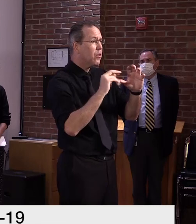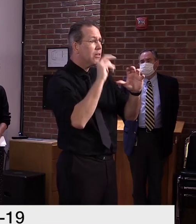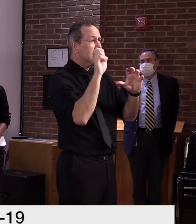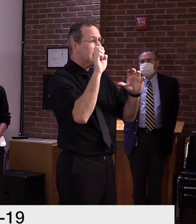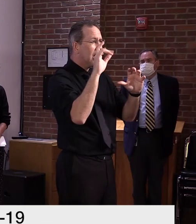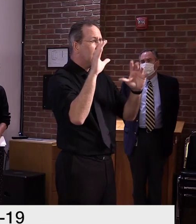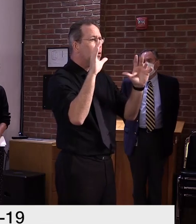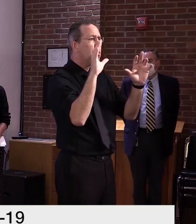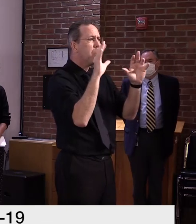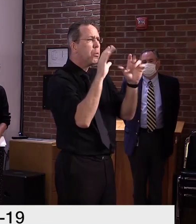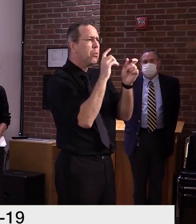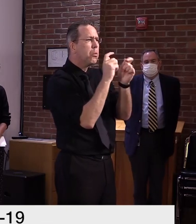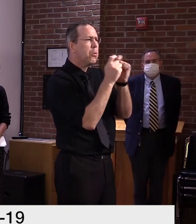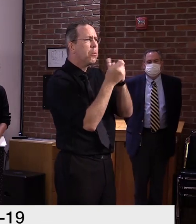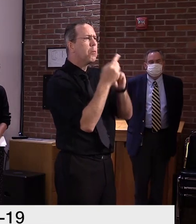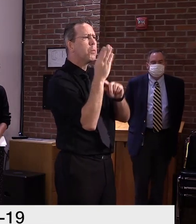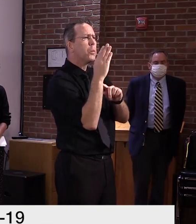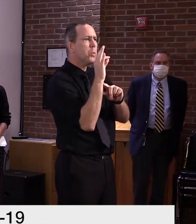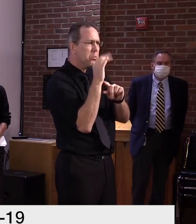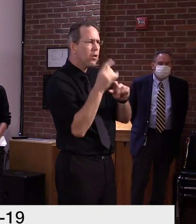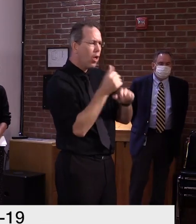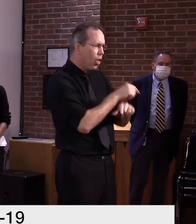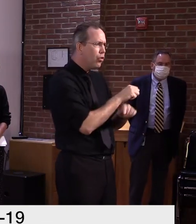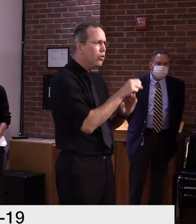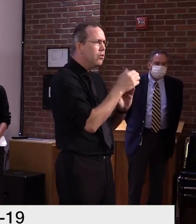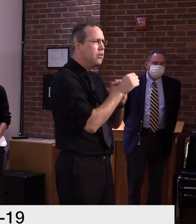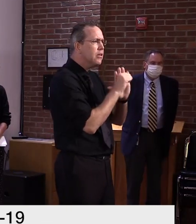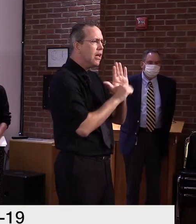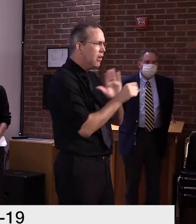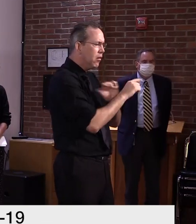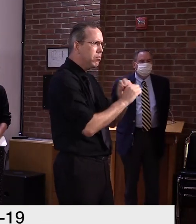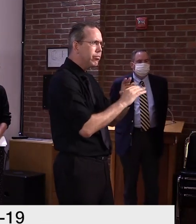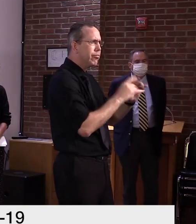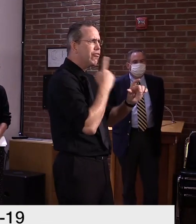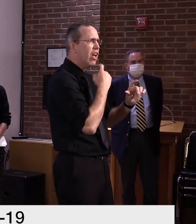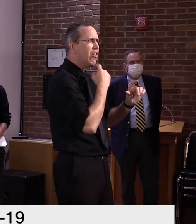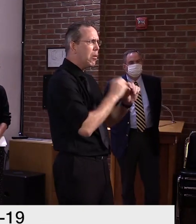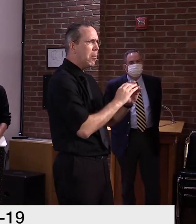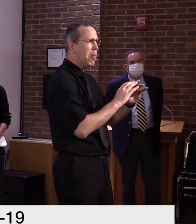and then spreading again throughout the South, West and Midwest.